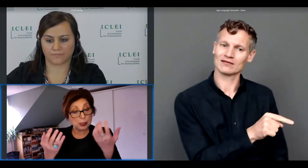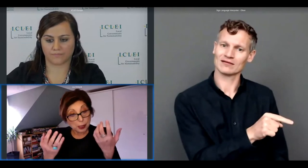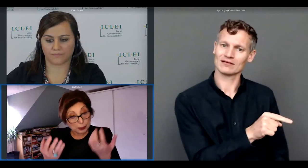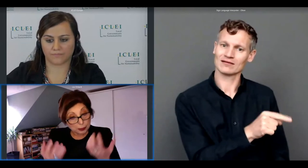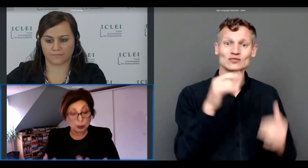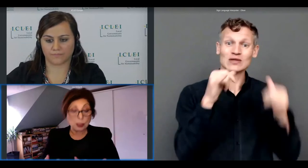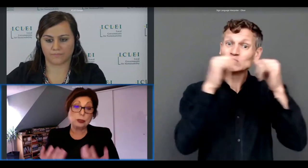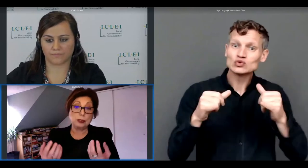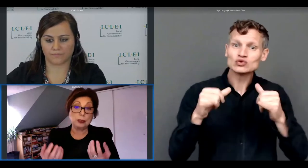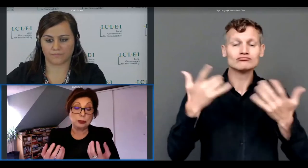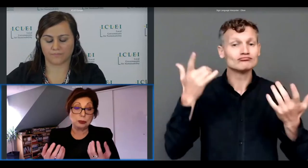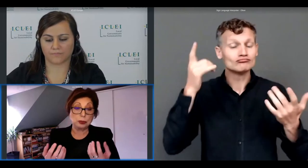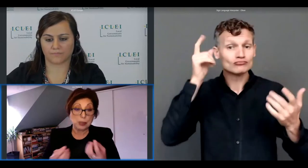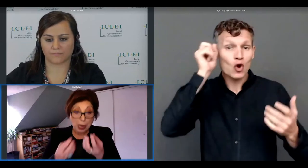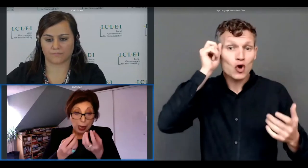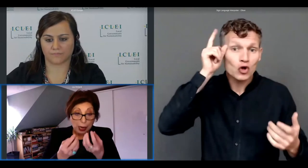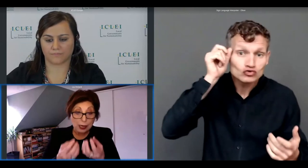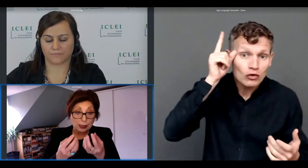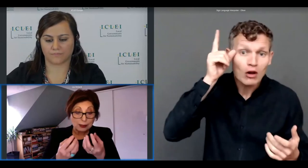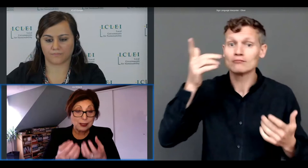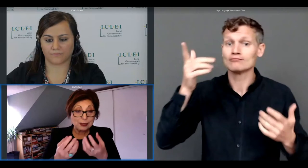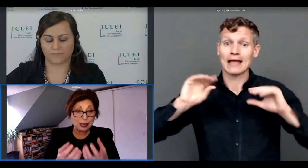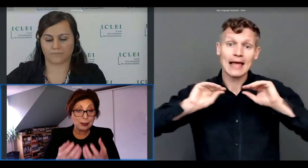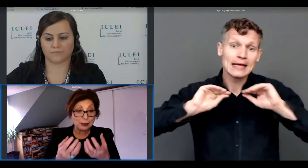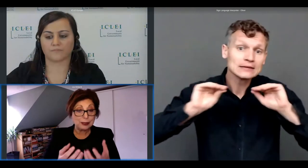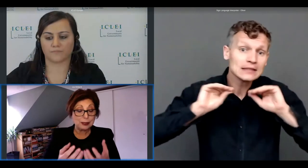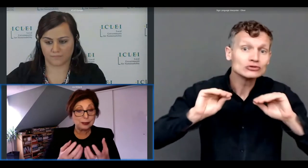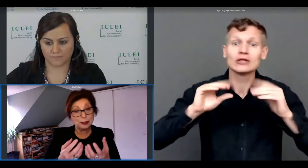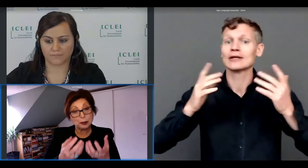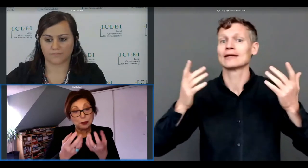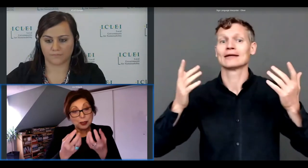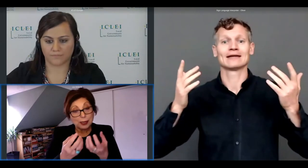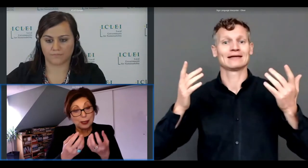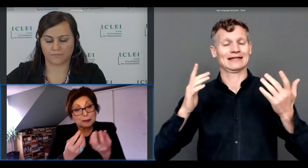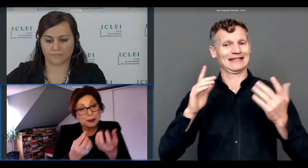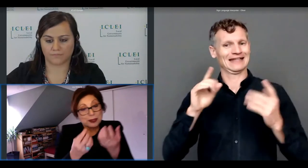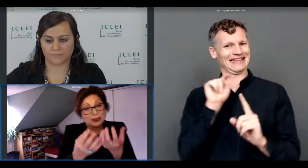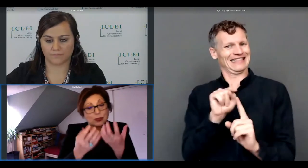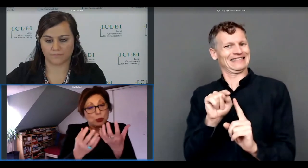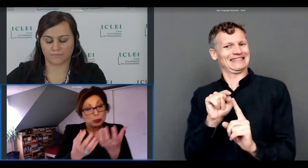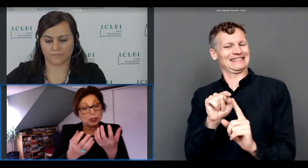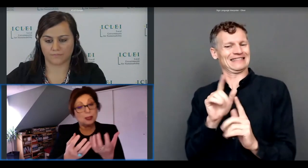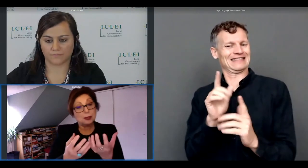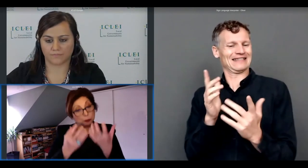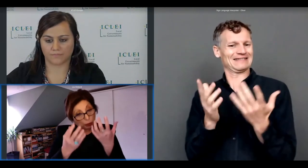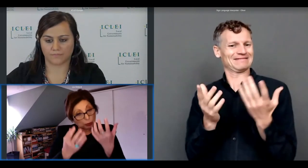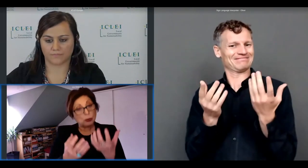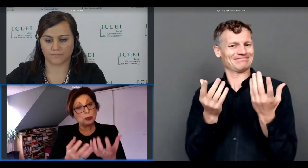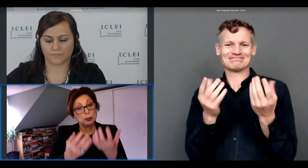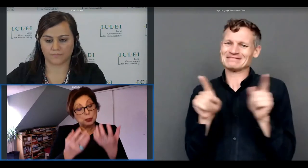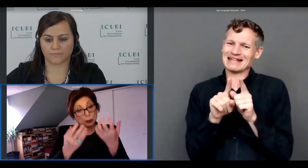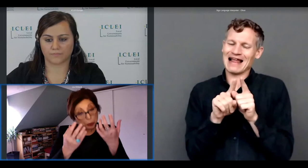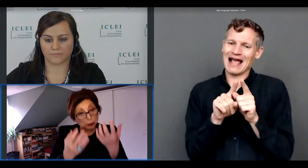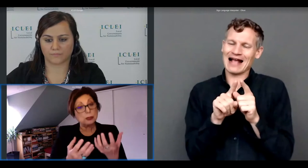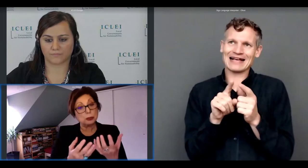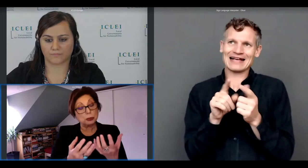and educational institutions are that kind of route for growth